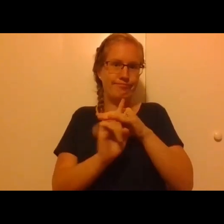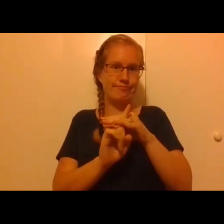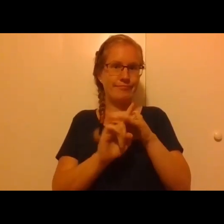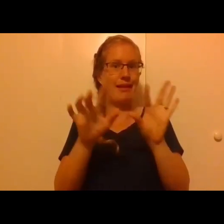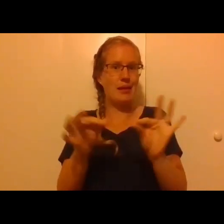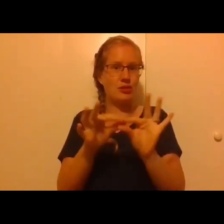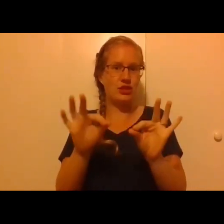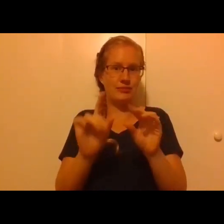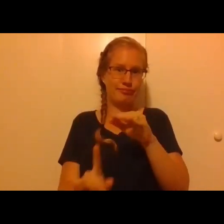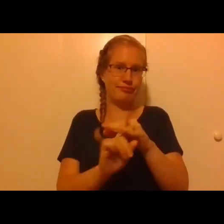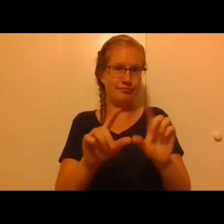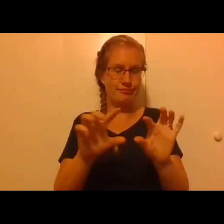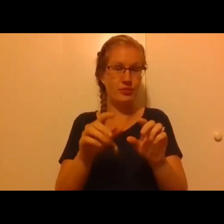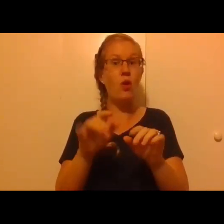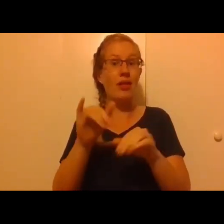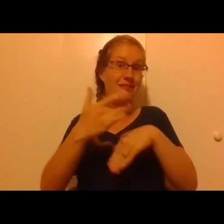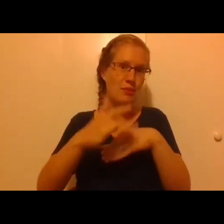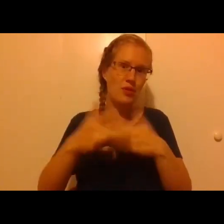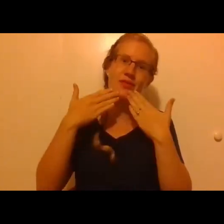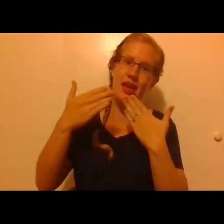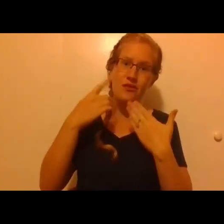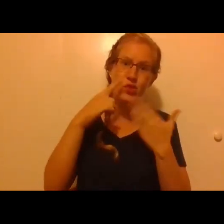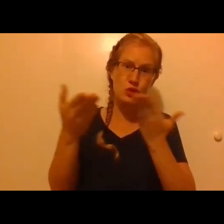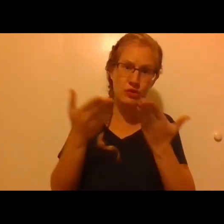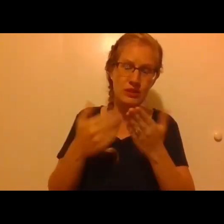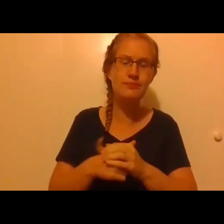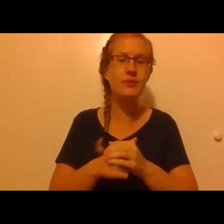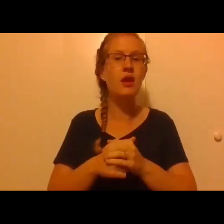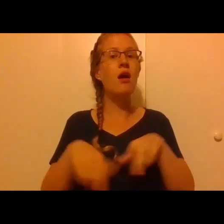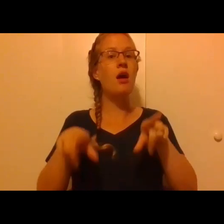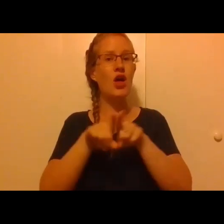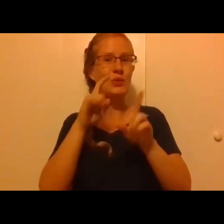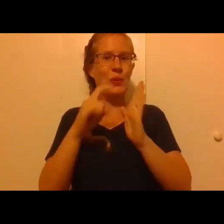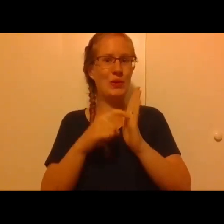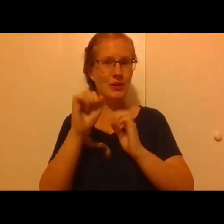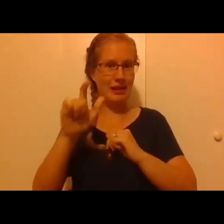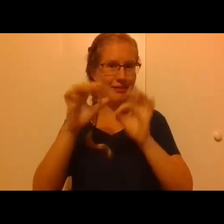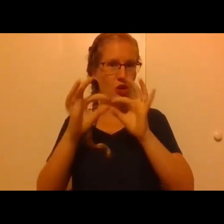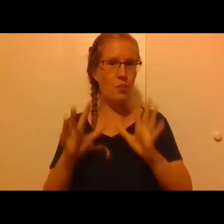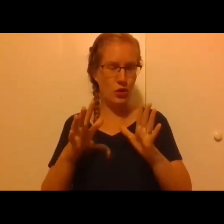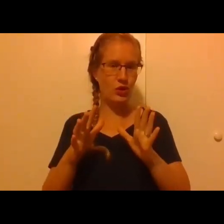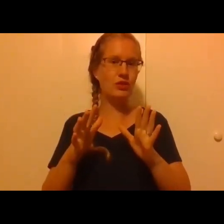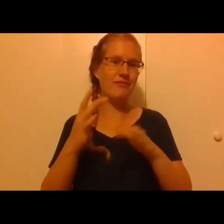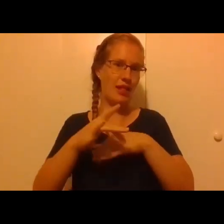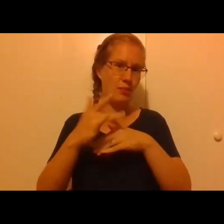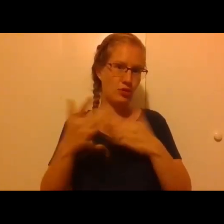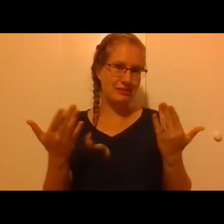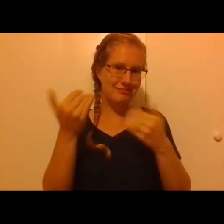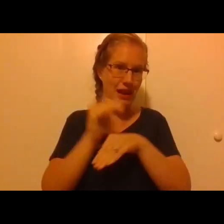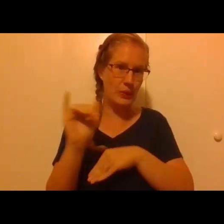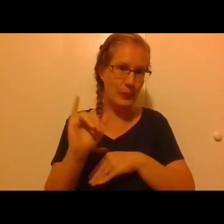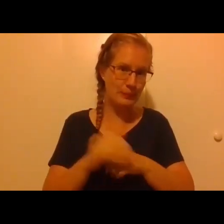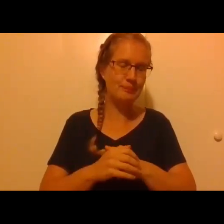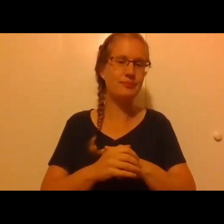closed captioning. that is available to us. grateful for that service. And as you can see, ASL interpretation is available for us as